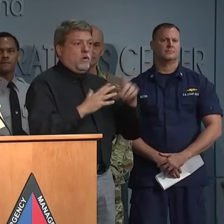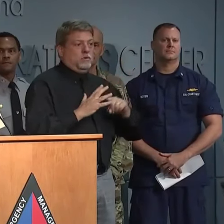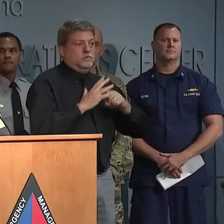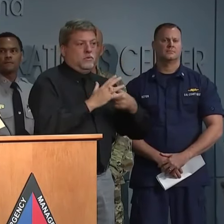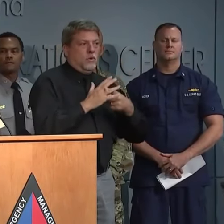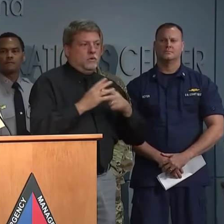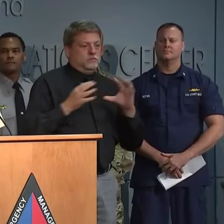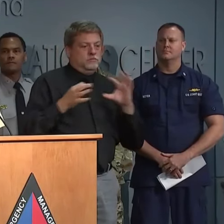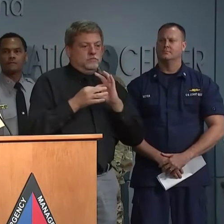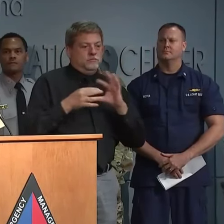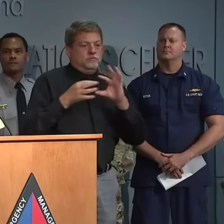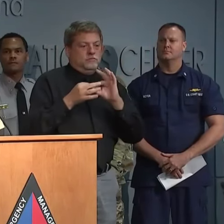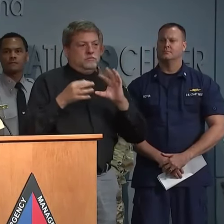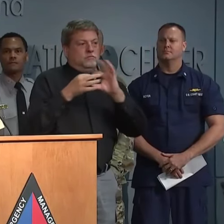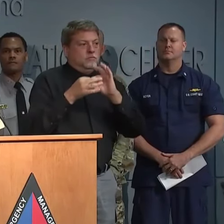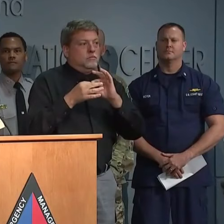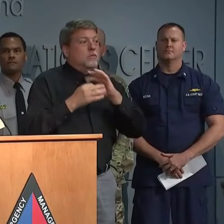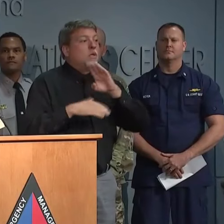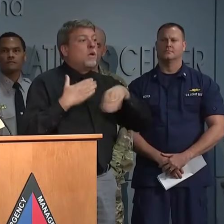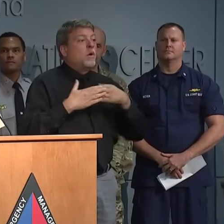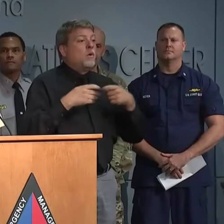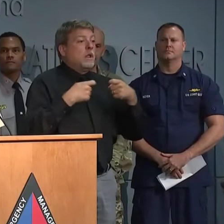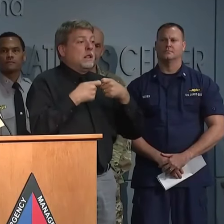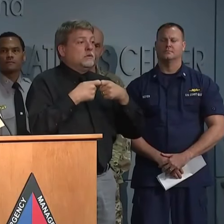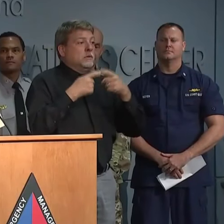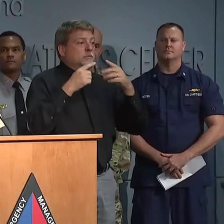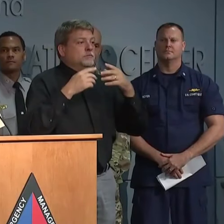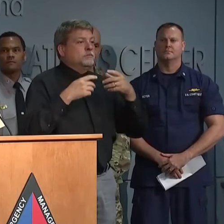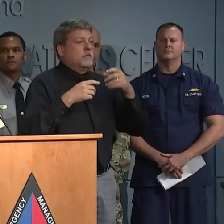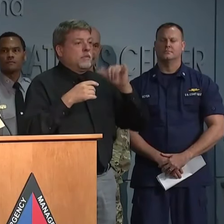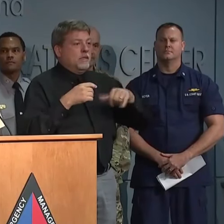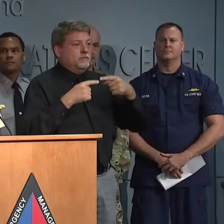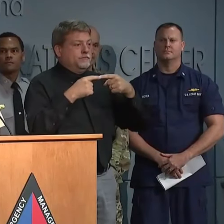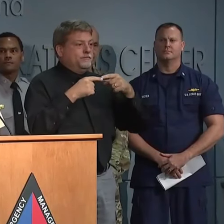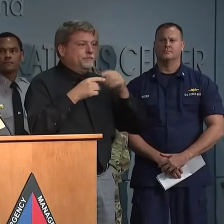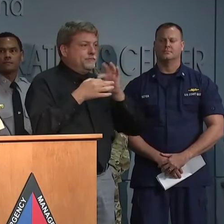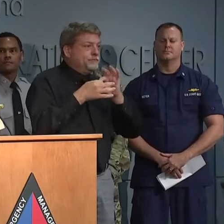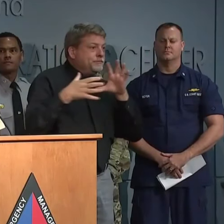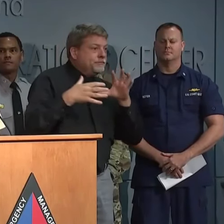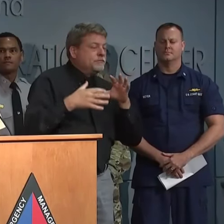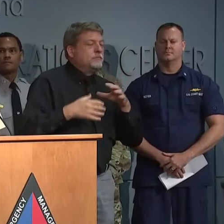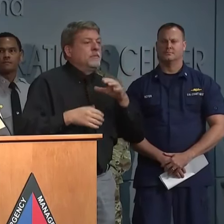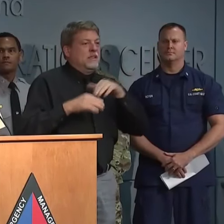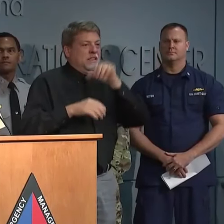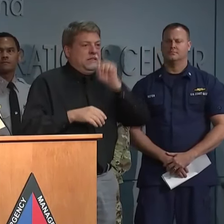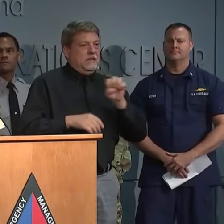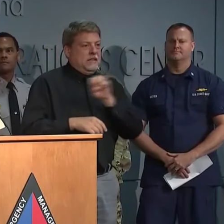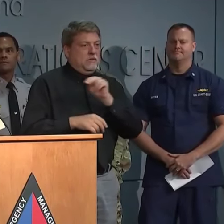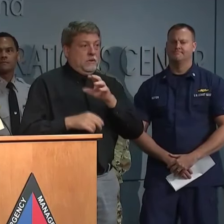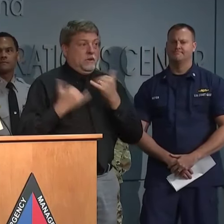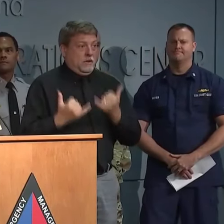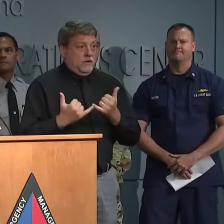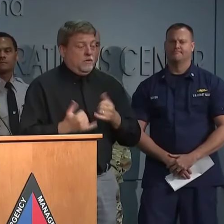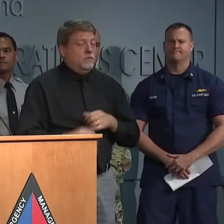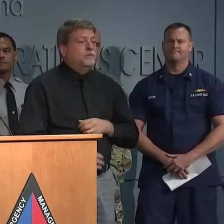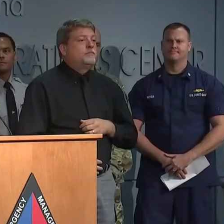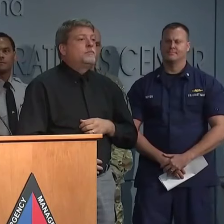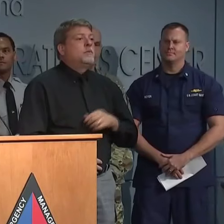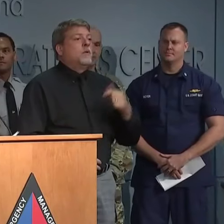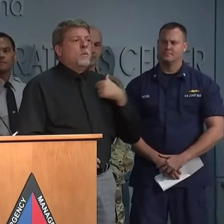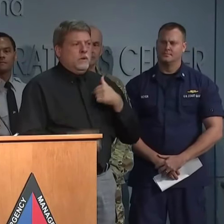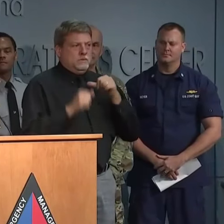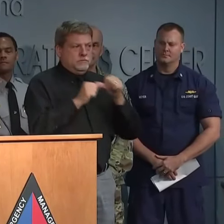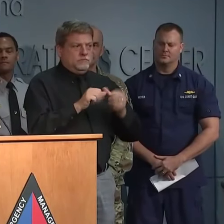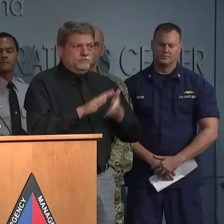will expand their footprint as the weather improves. The state and medical sheltering operations continue and we